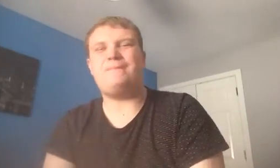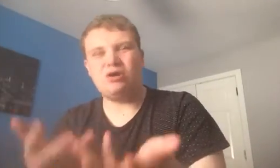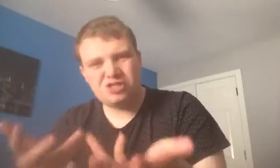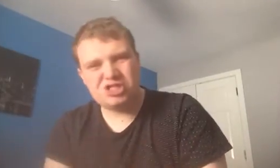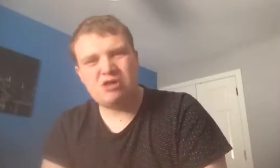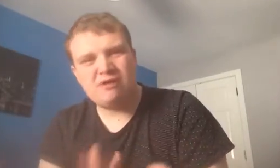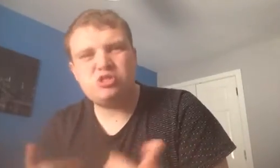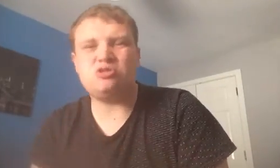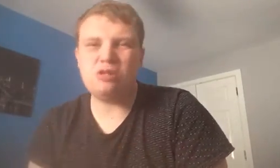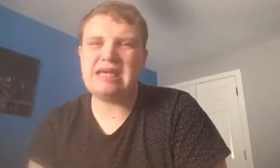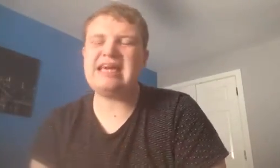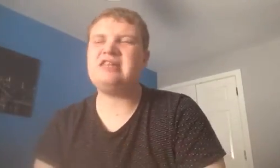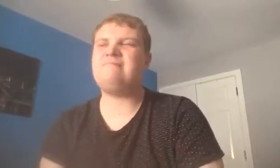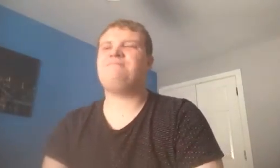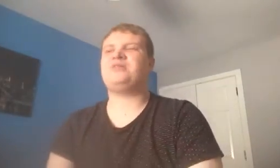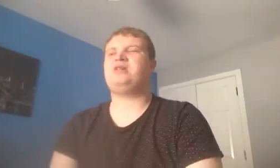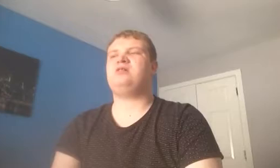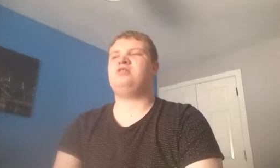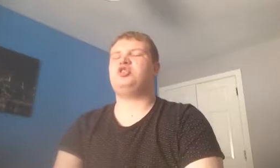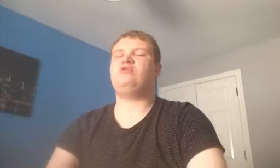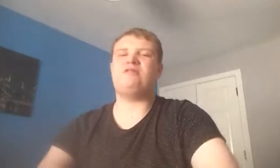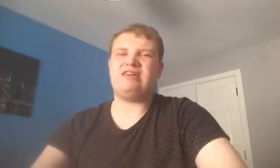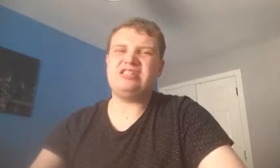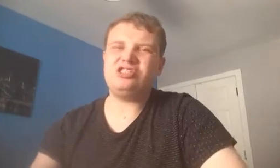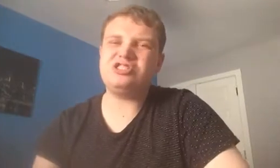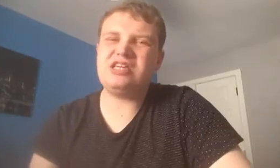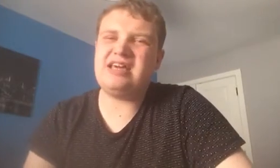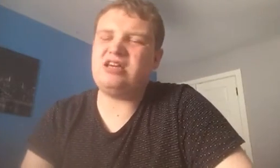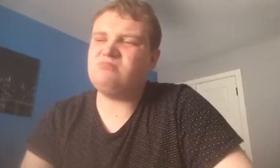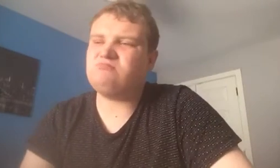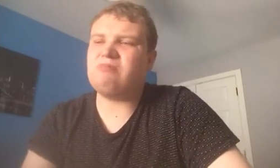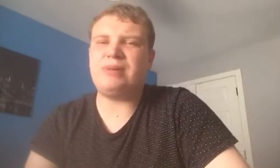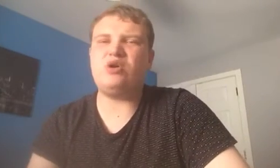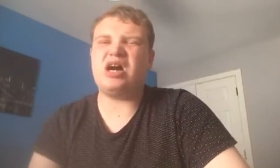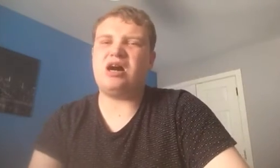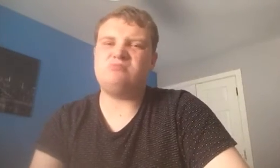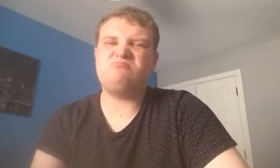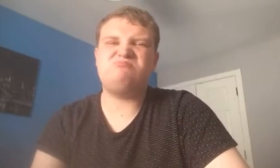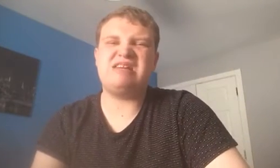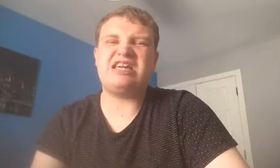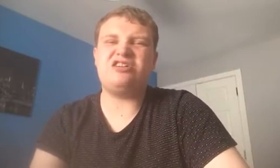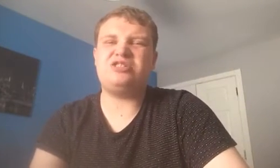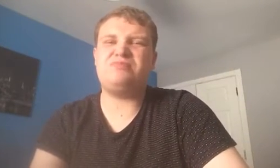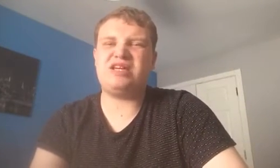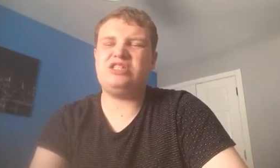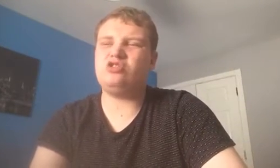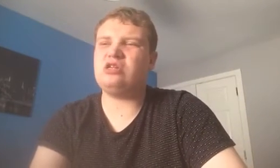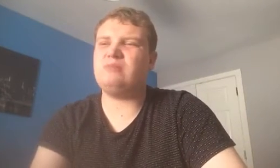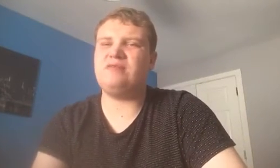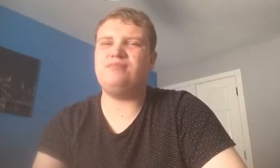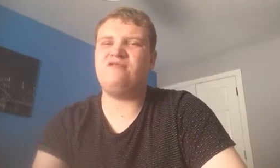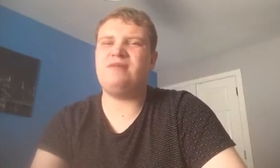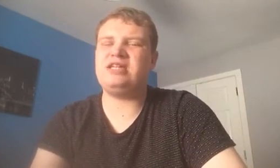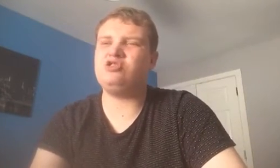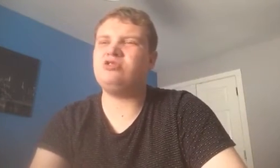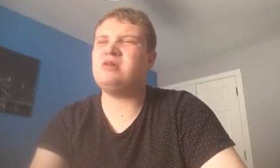building himself up slowly again. So, Rangers to, maybe, put a, increased price on him, a more improved price on him,